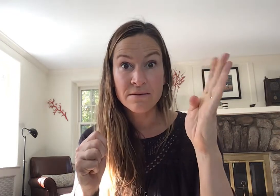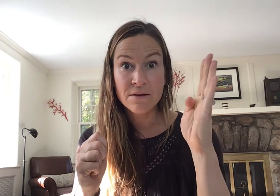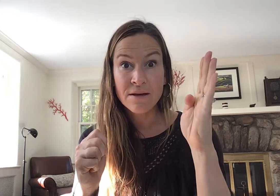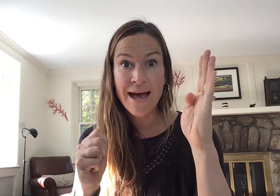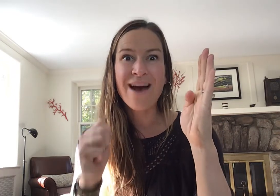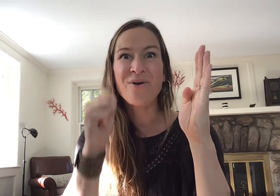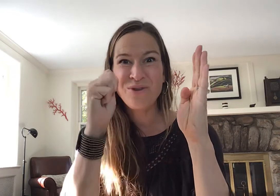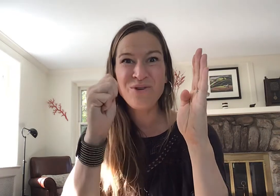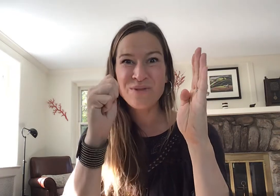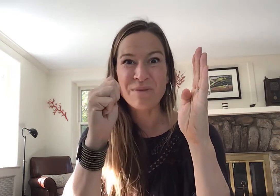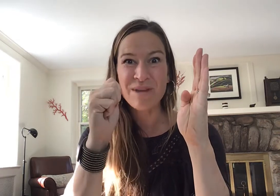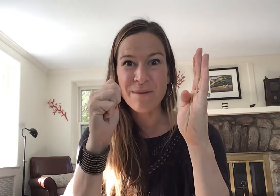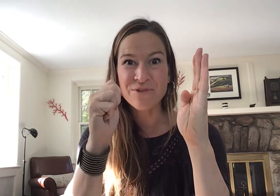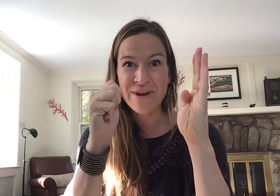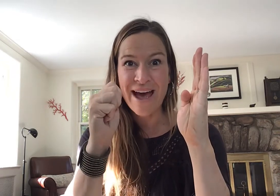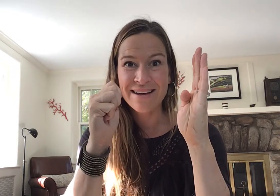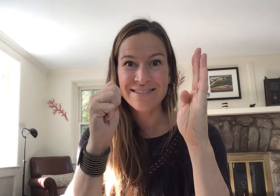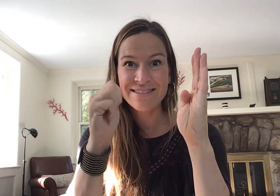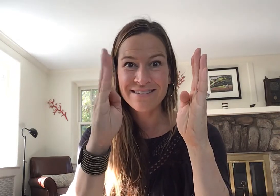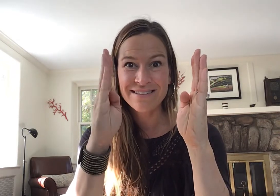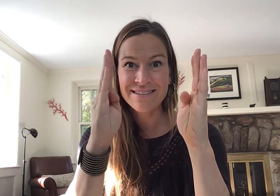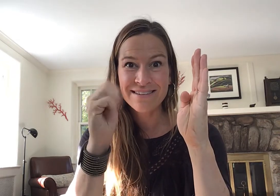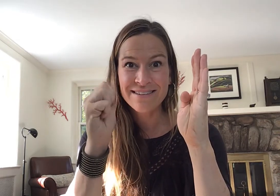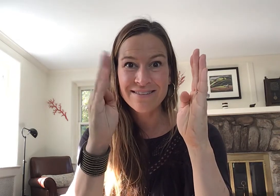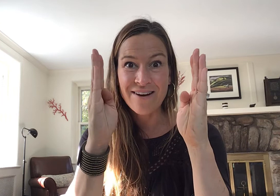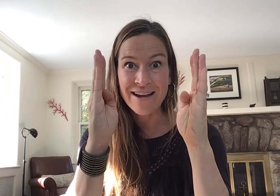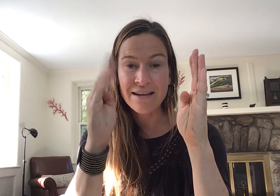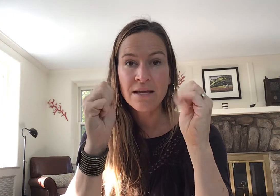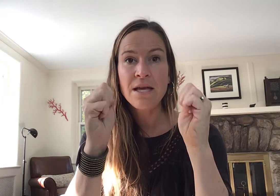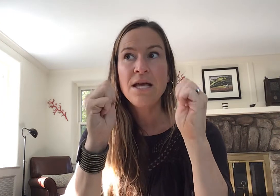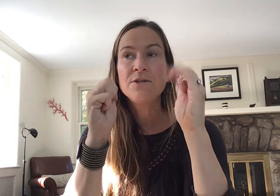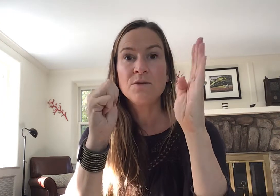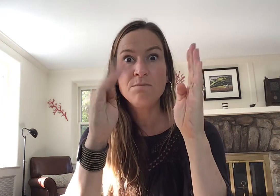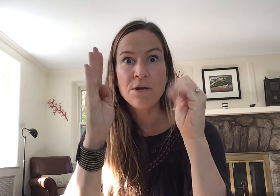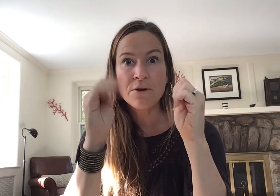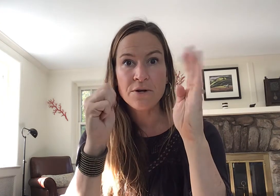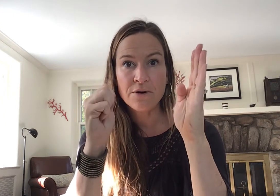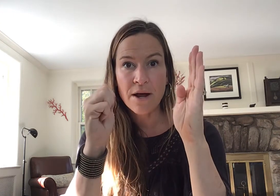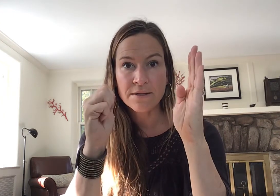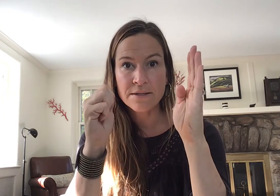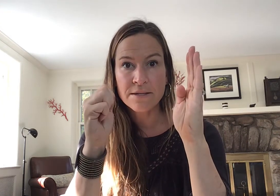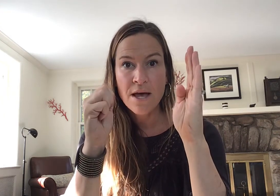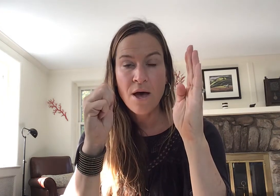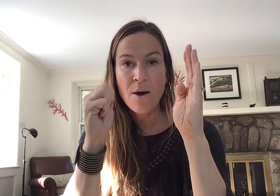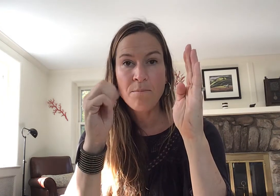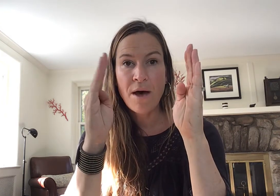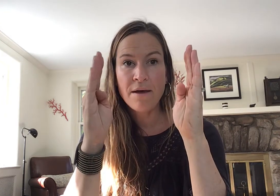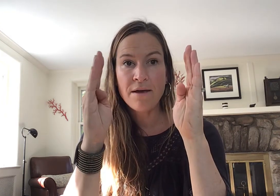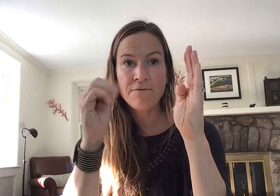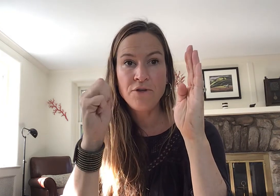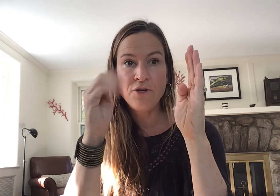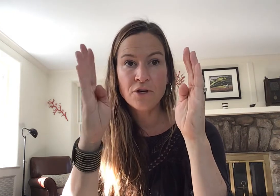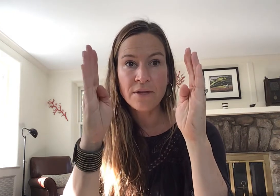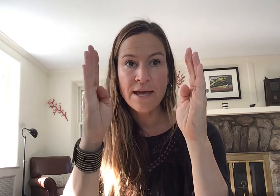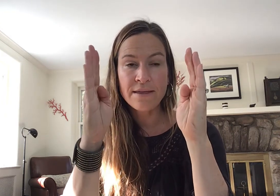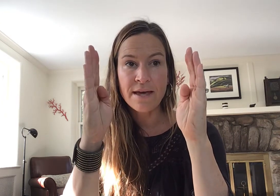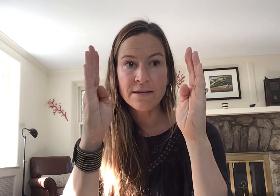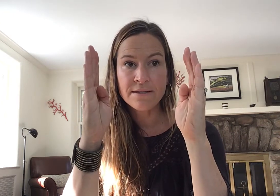how do you sometimes react right so it's mirror neurons but if you're like this